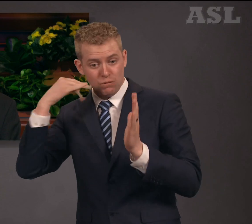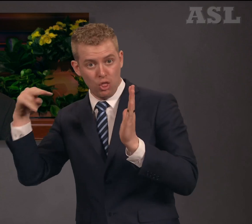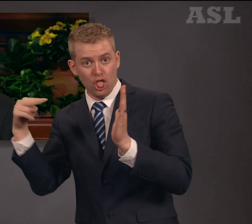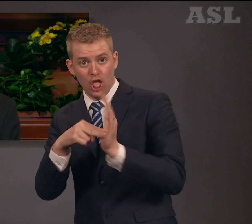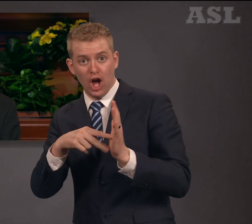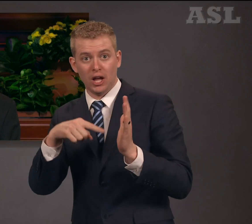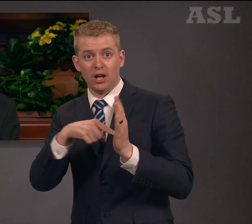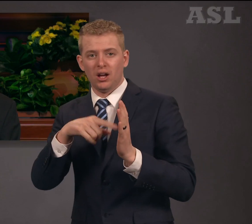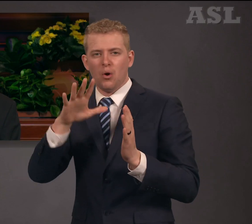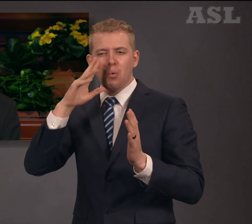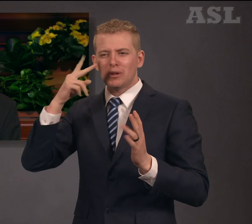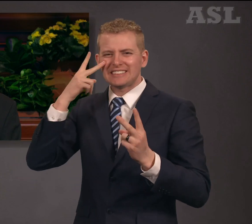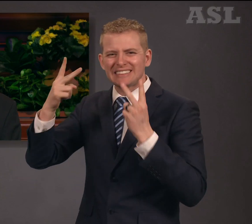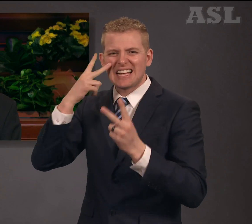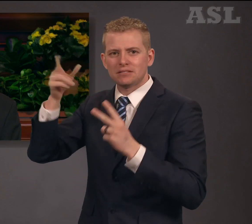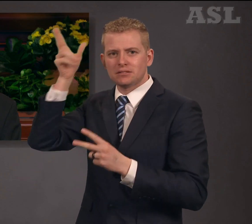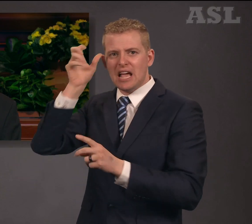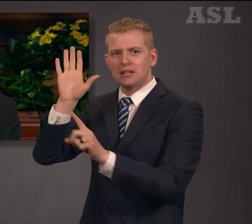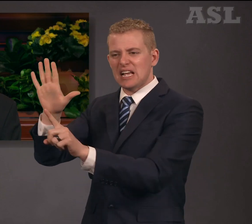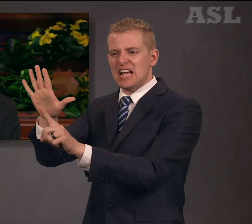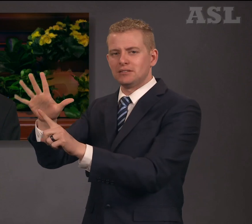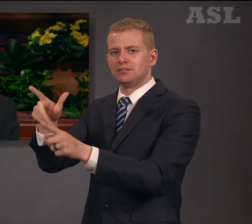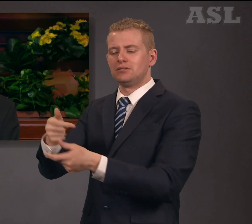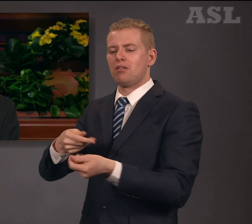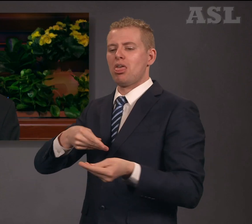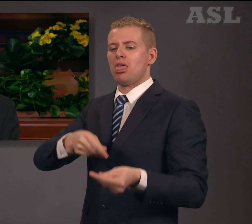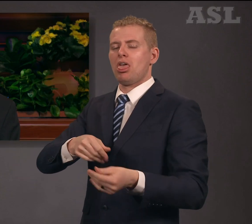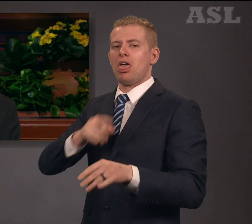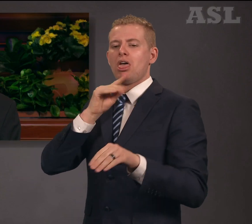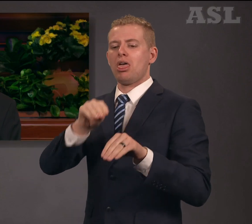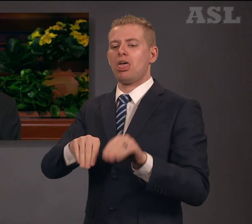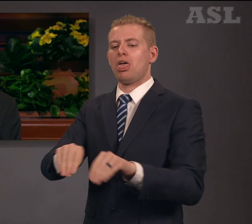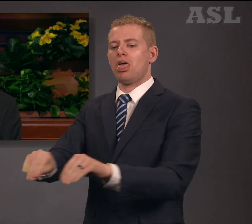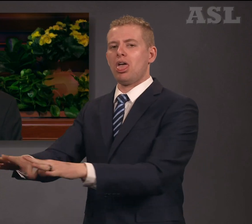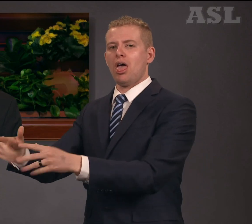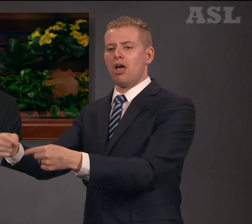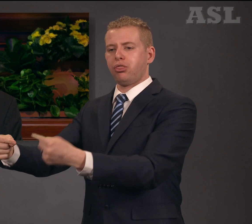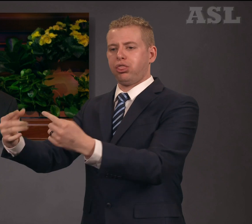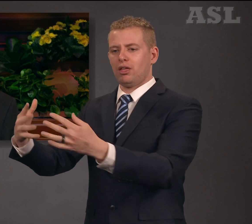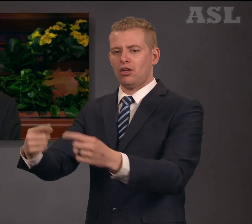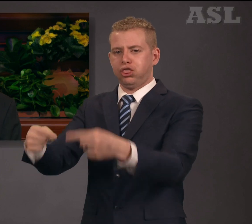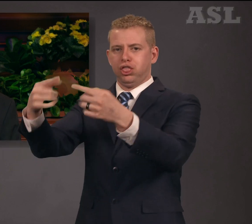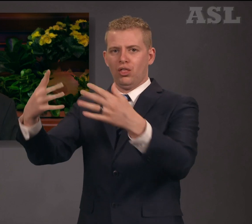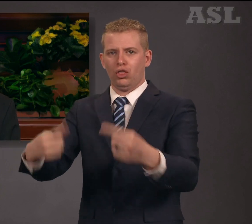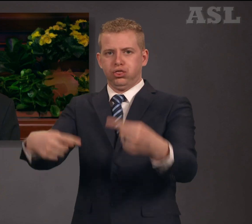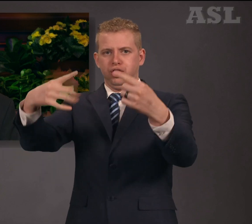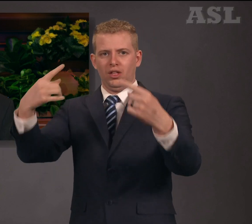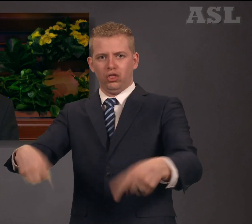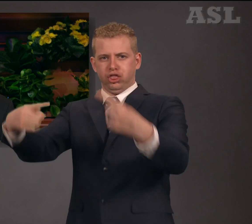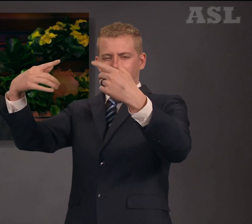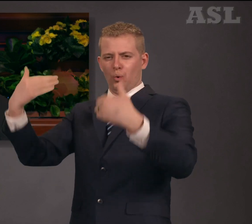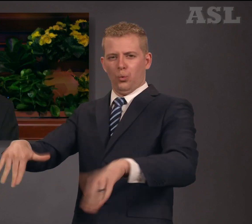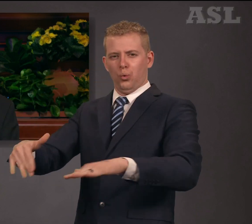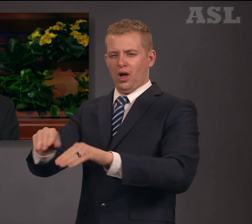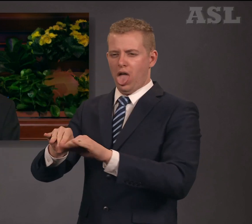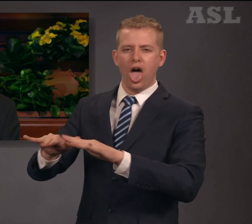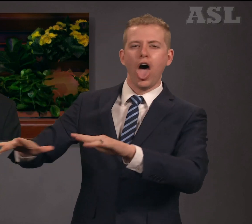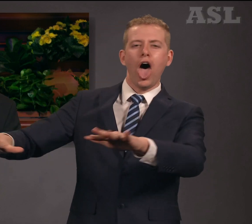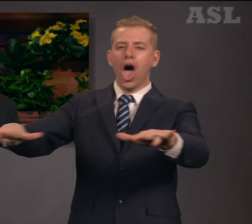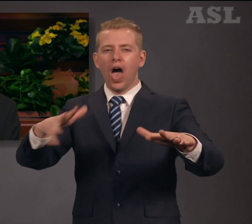increasing. We see evidence of it happening among nations and